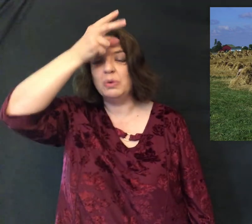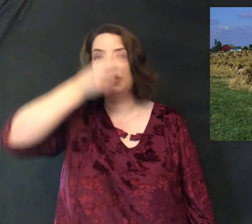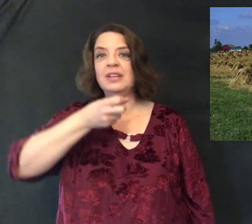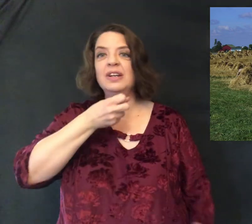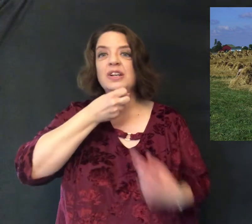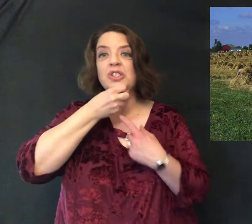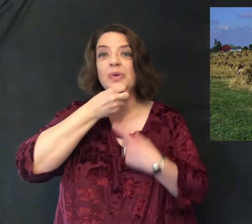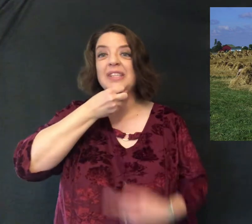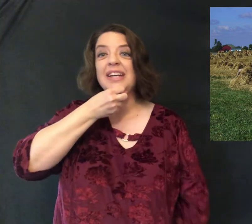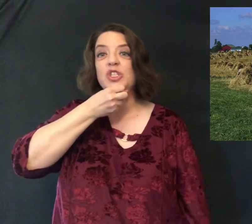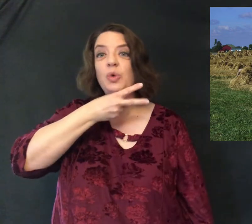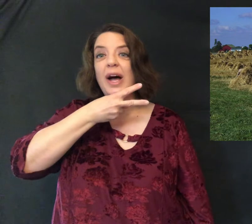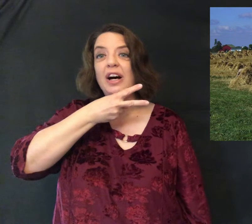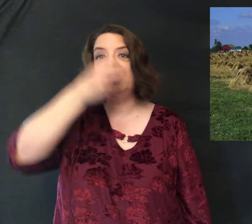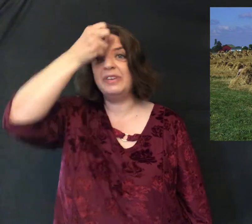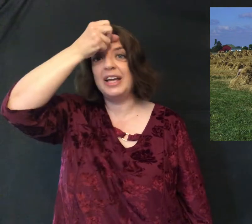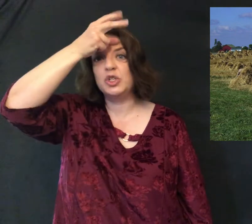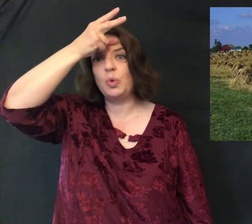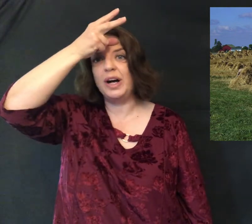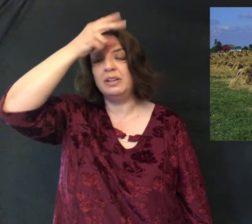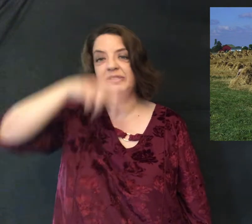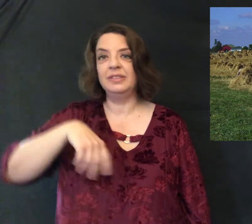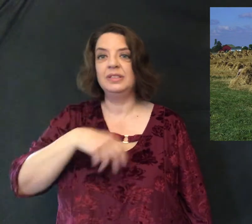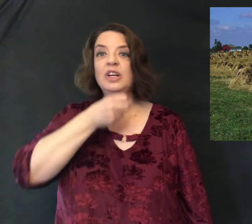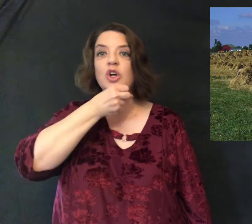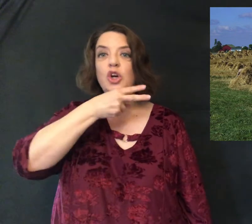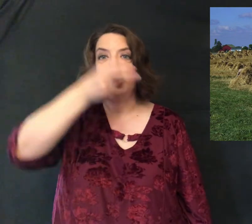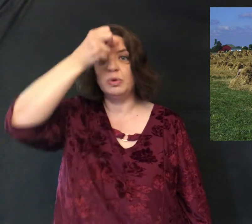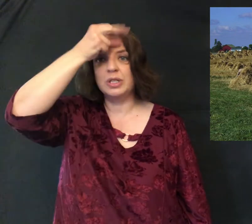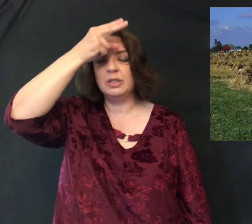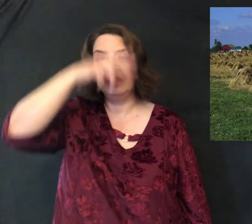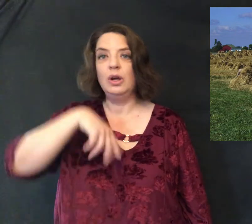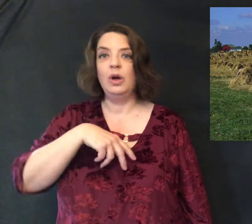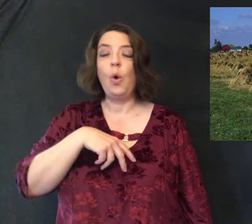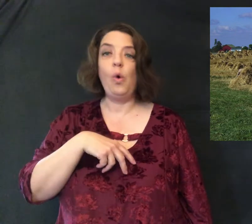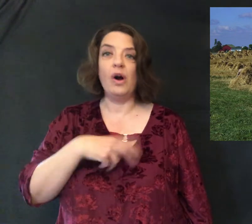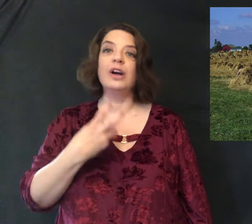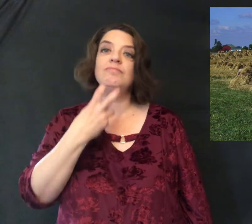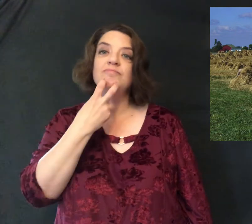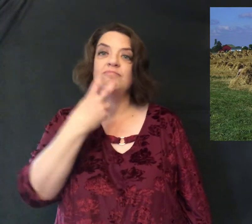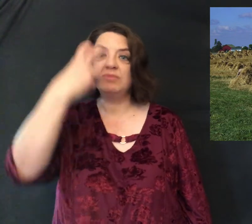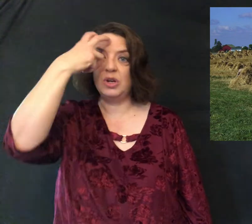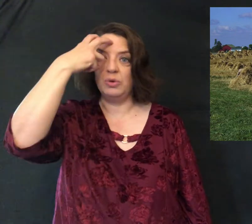so it's like 12 and 12 goat or goat